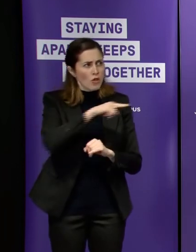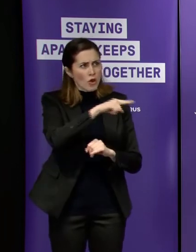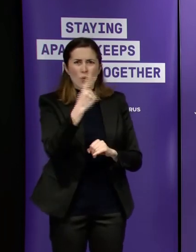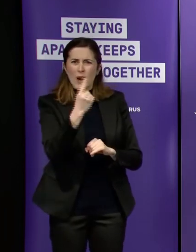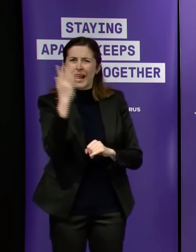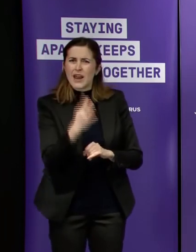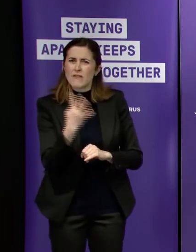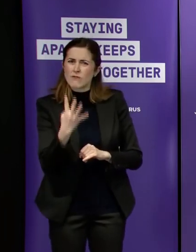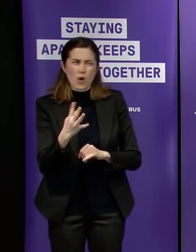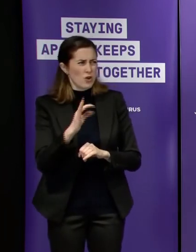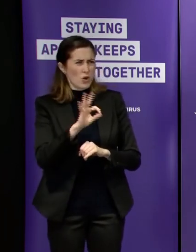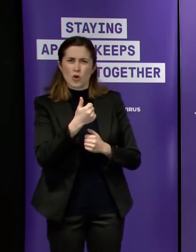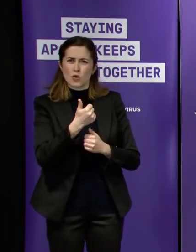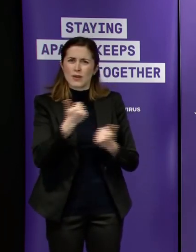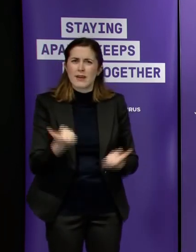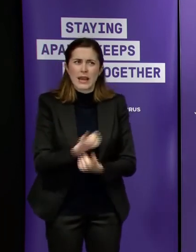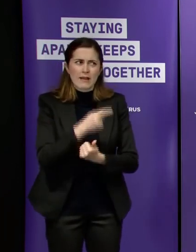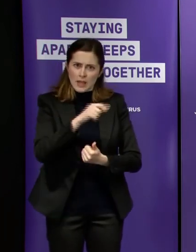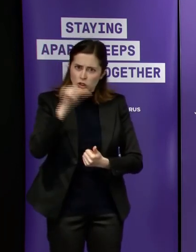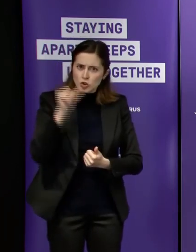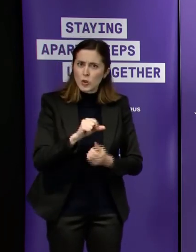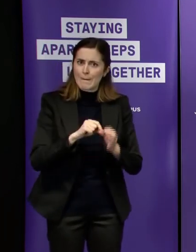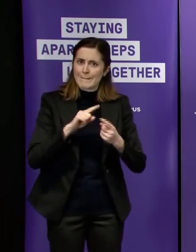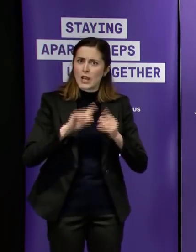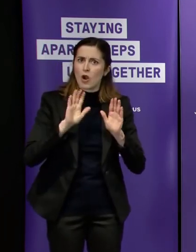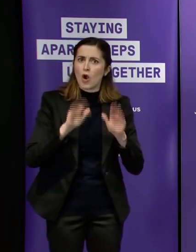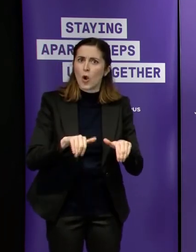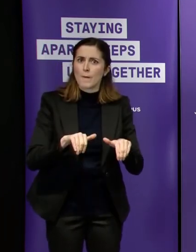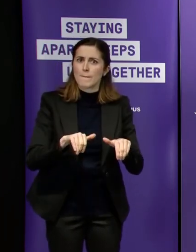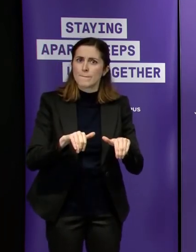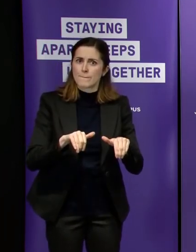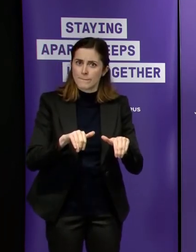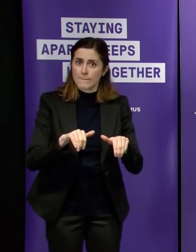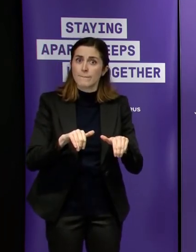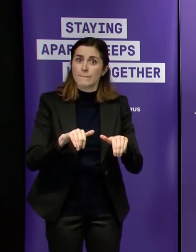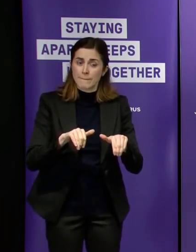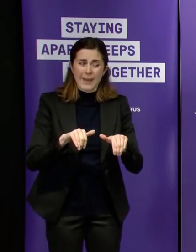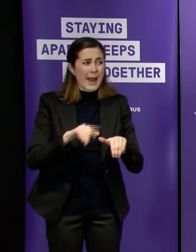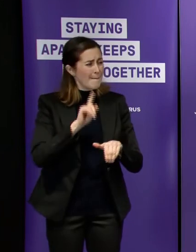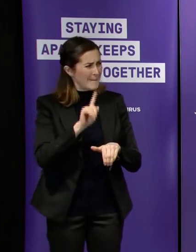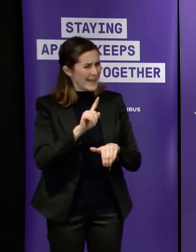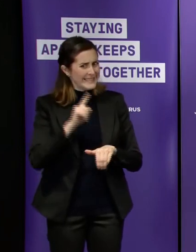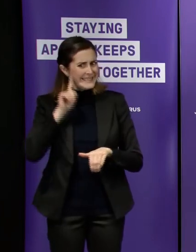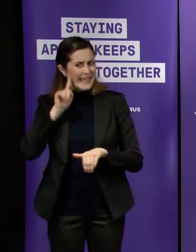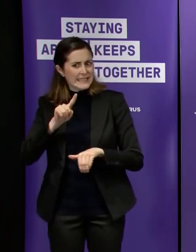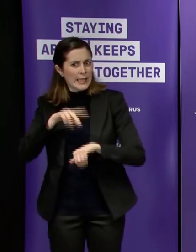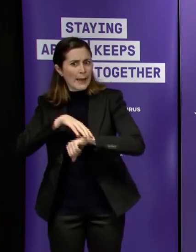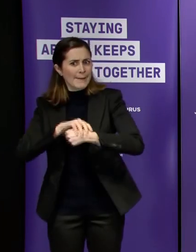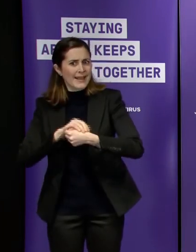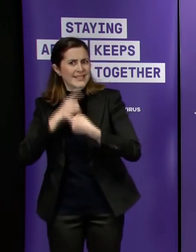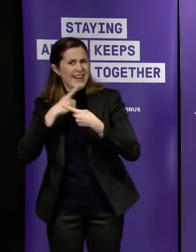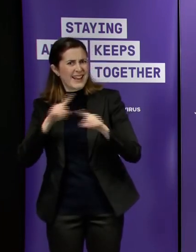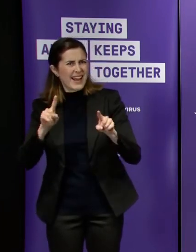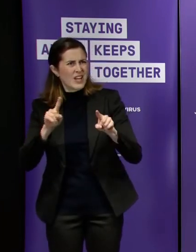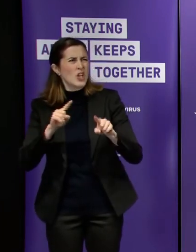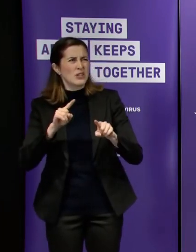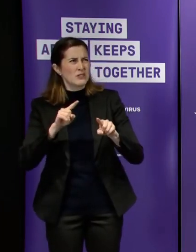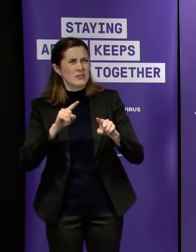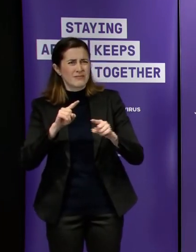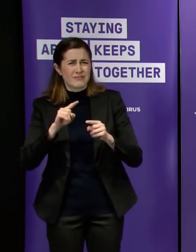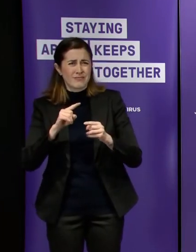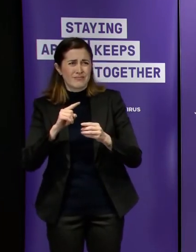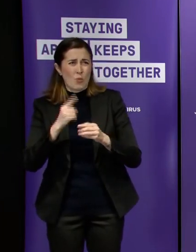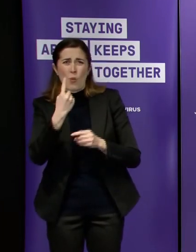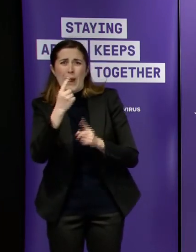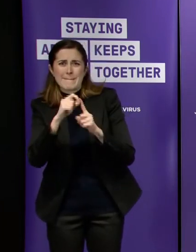it wasn't good enough and there was certainly a massive difference in about 25 of victorians or up to 25 of